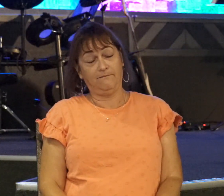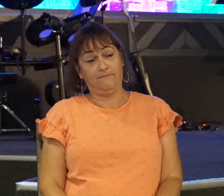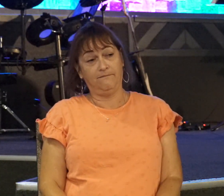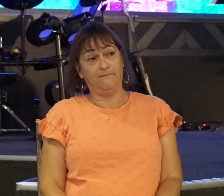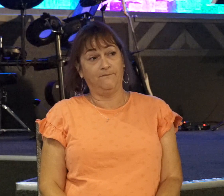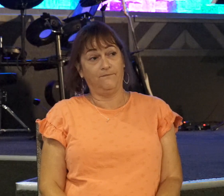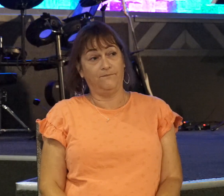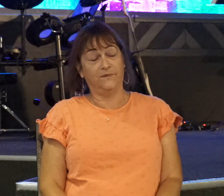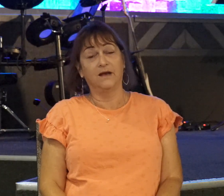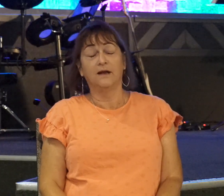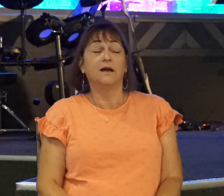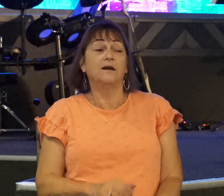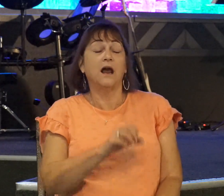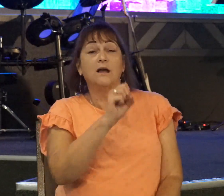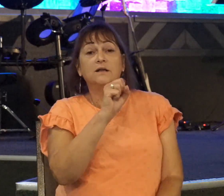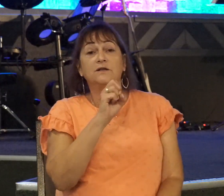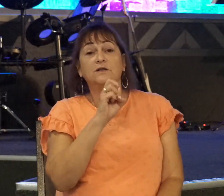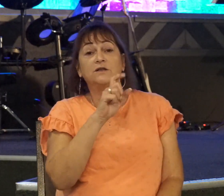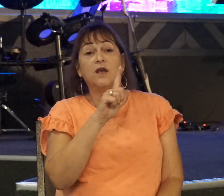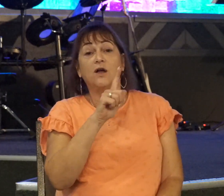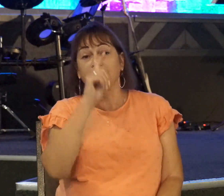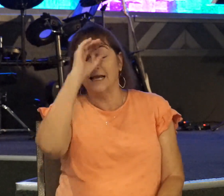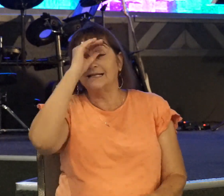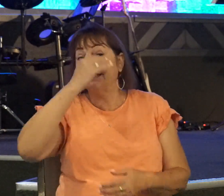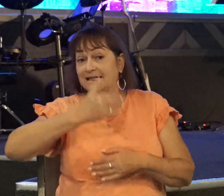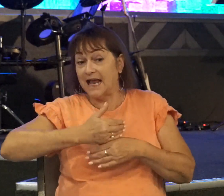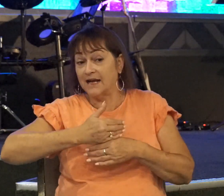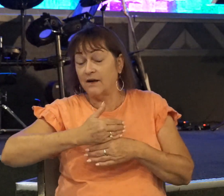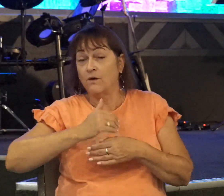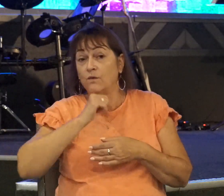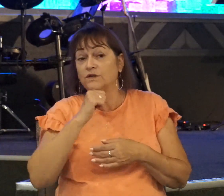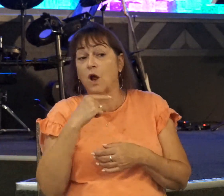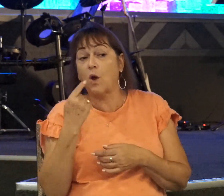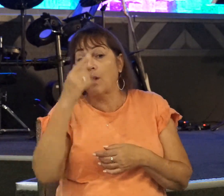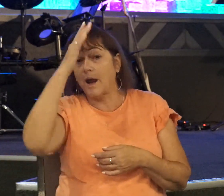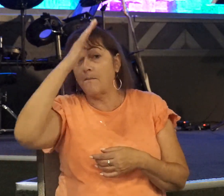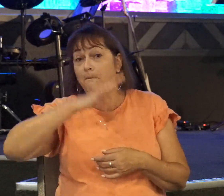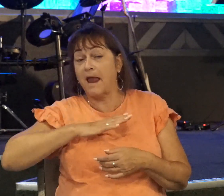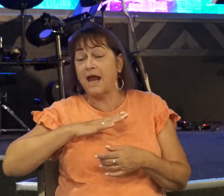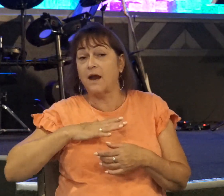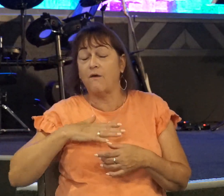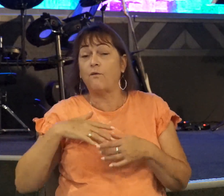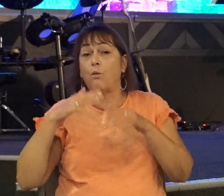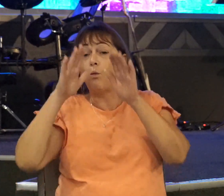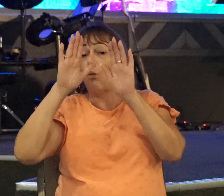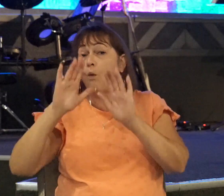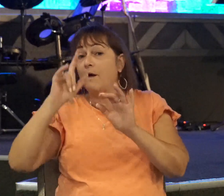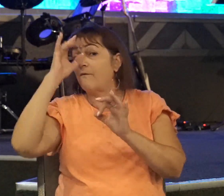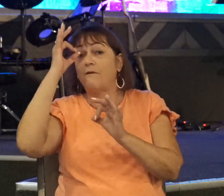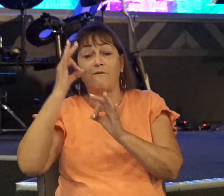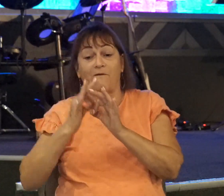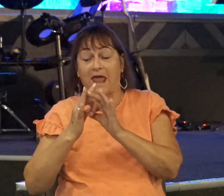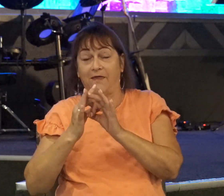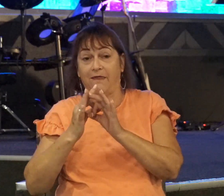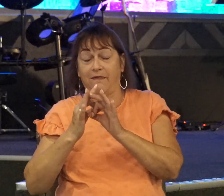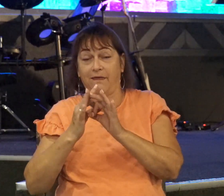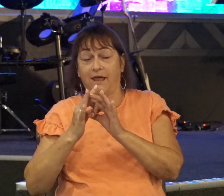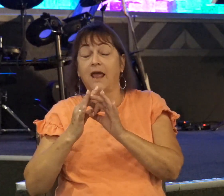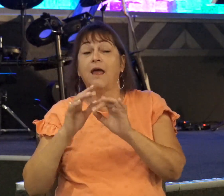Now, Saul's son, on the other hand, Was not only a man of great faith, But he was a man of